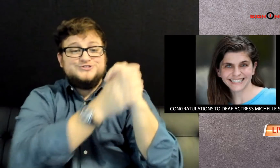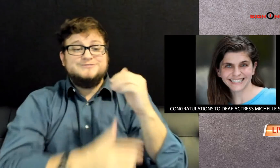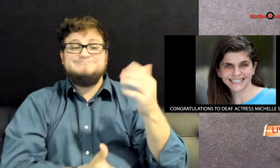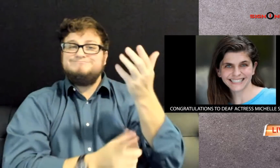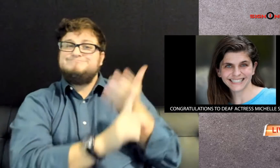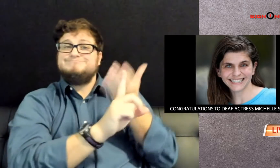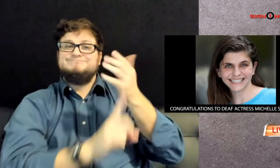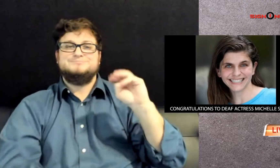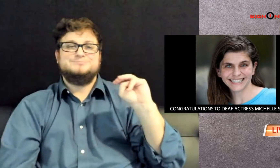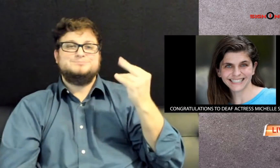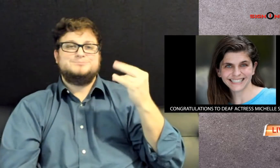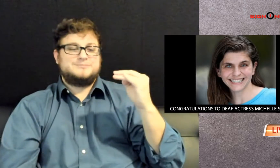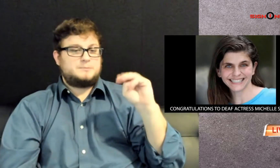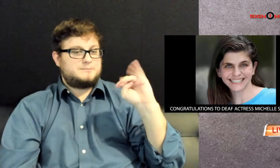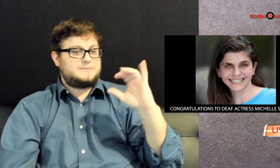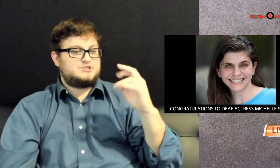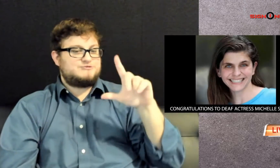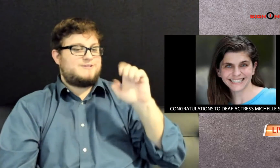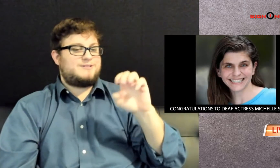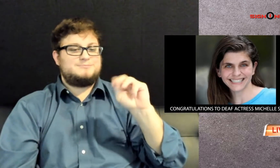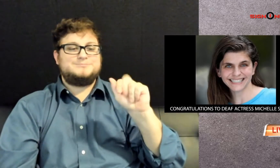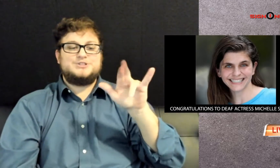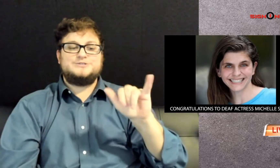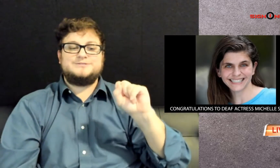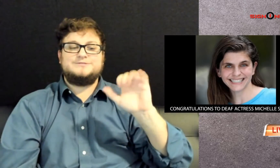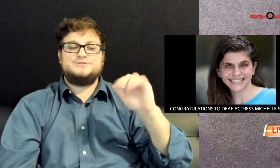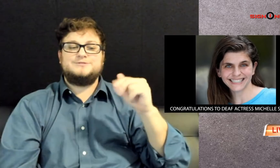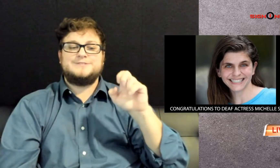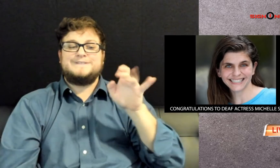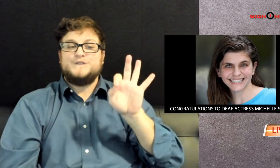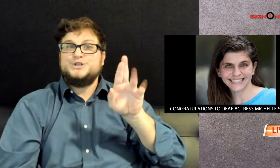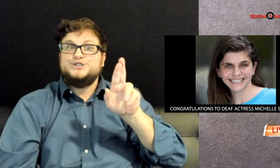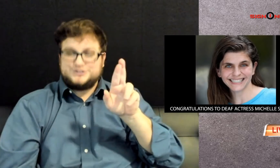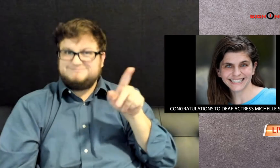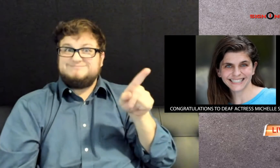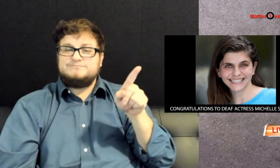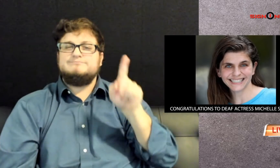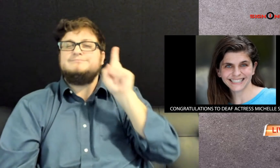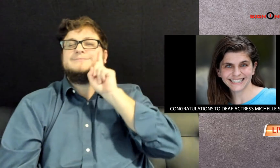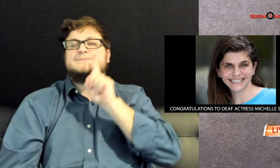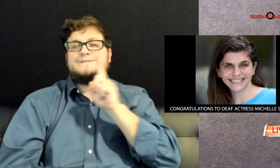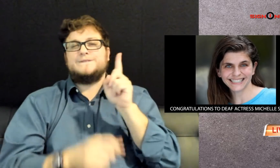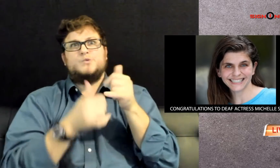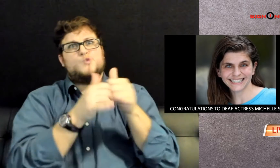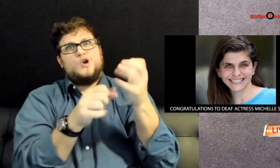Congratulations to award-winning deaf actress Michelle Mary Schaefer.